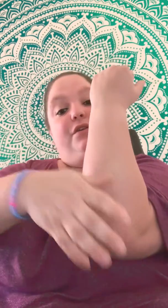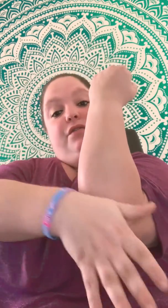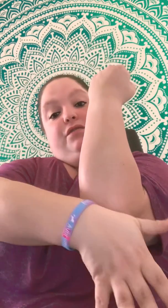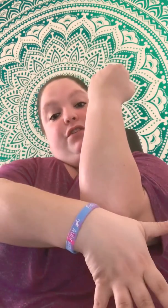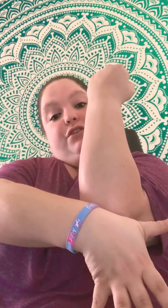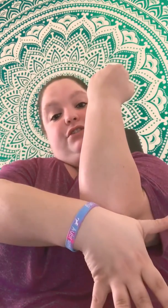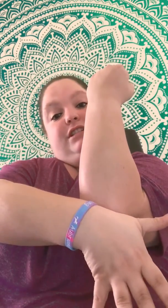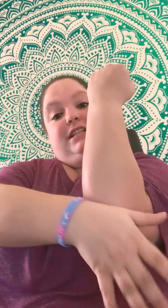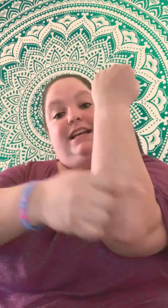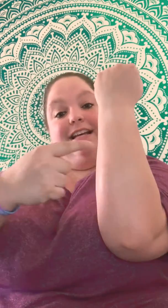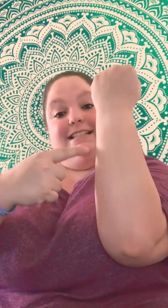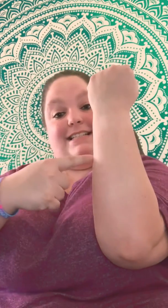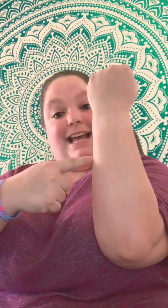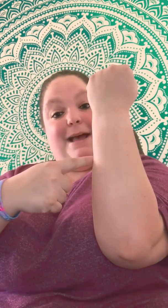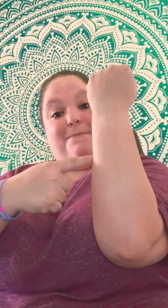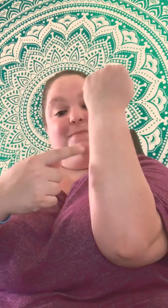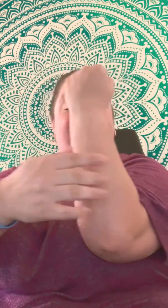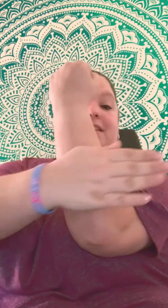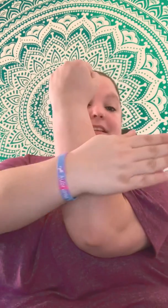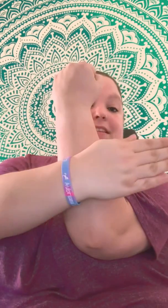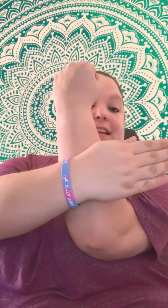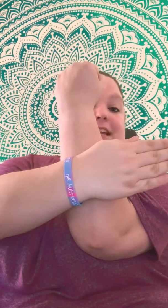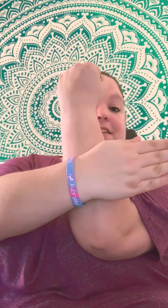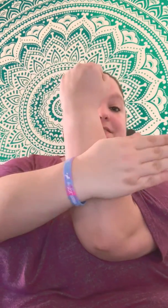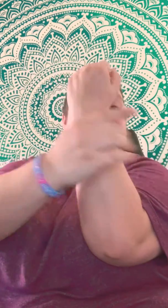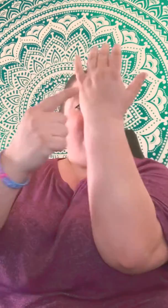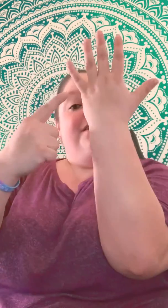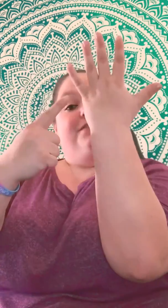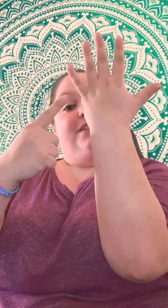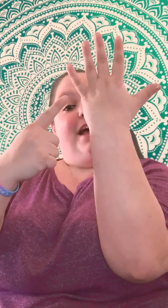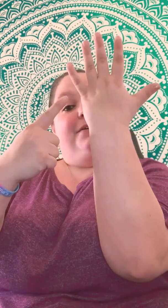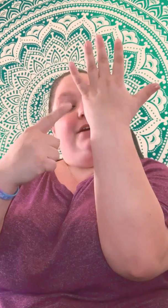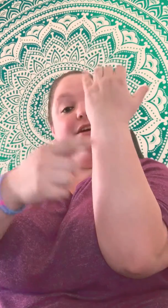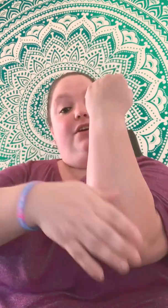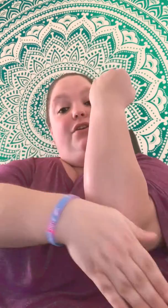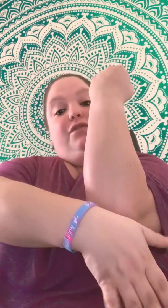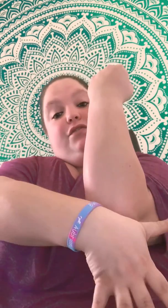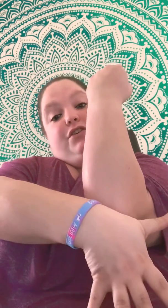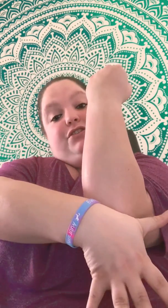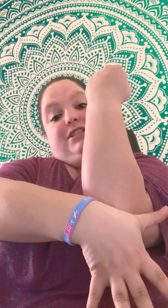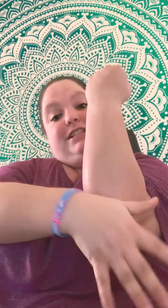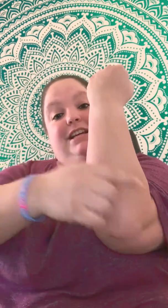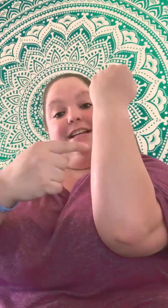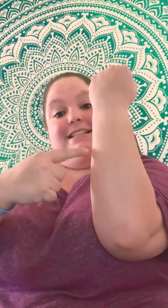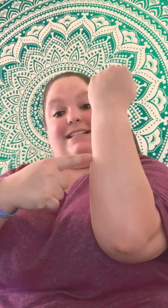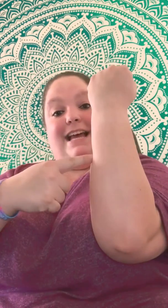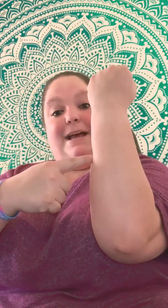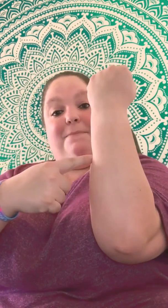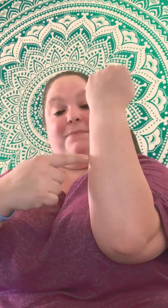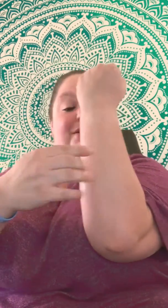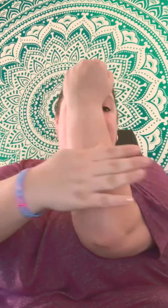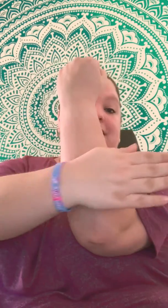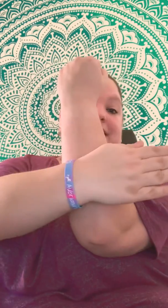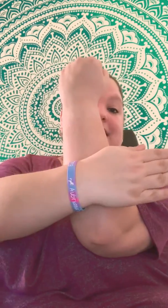roots, stem, leaves, flower, roots, stem, leaves,